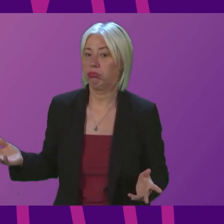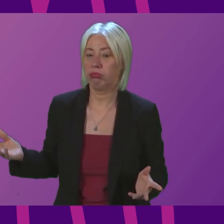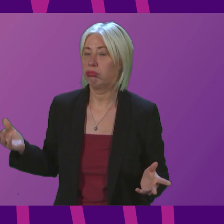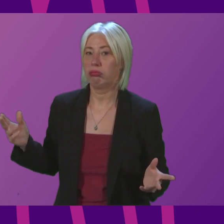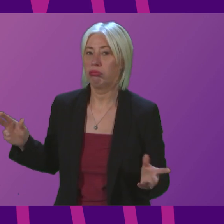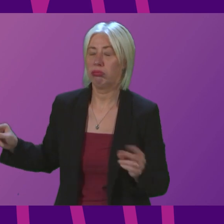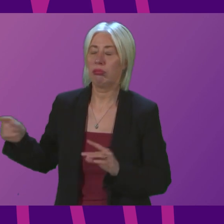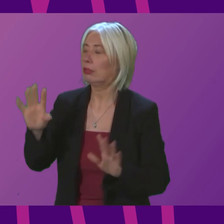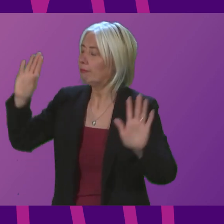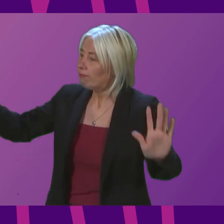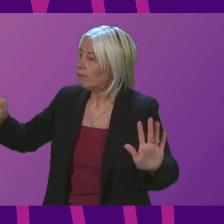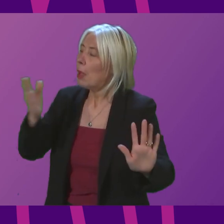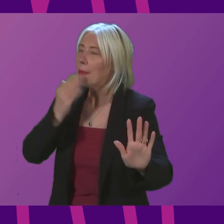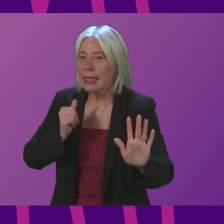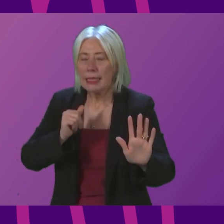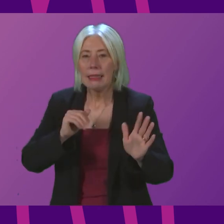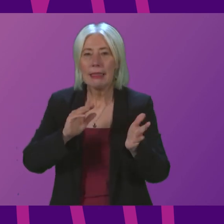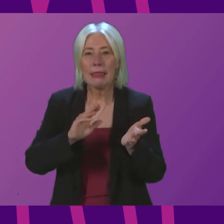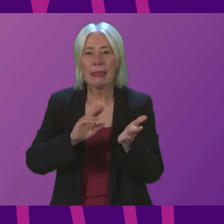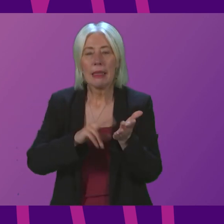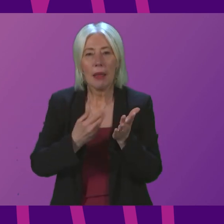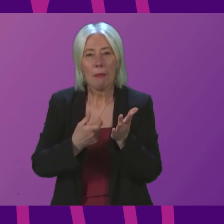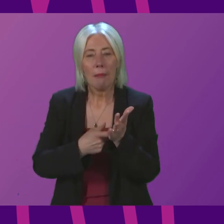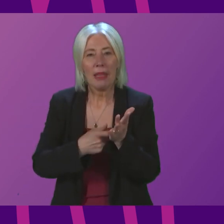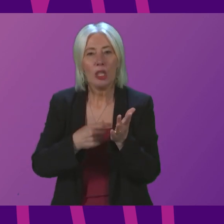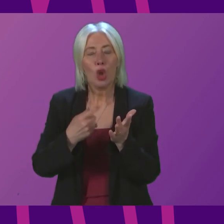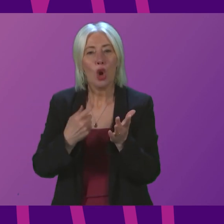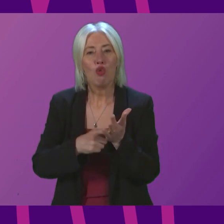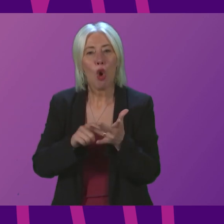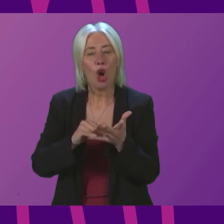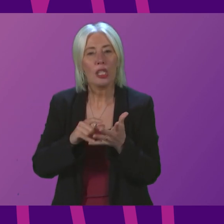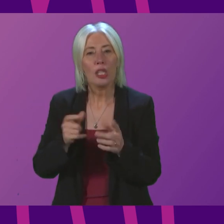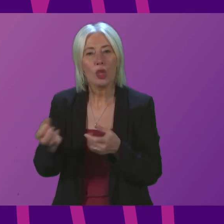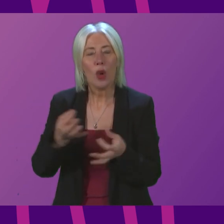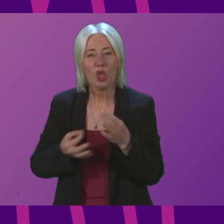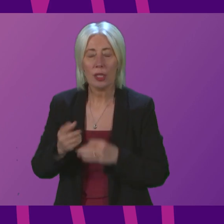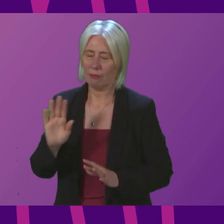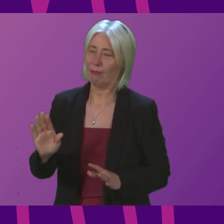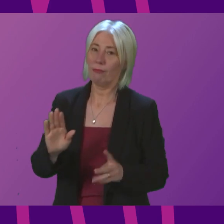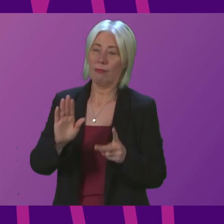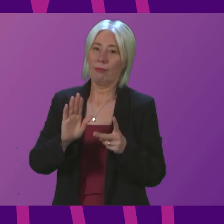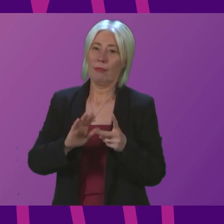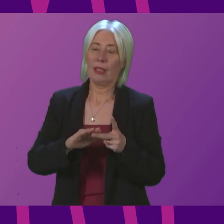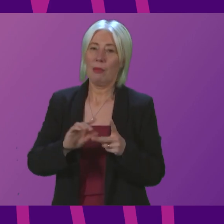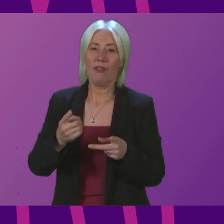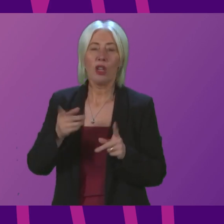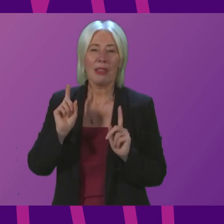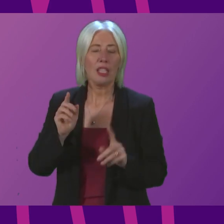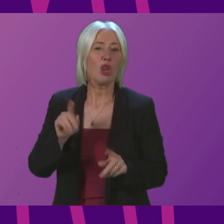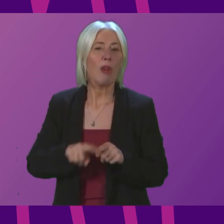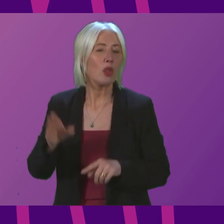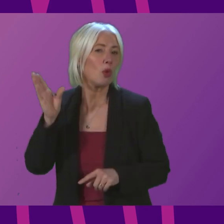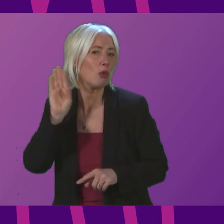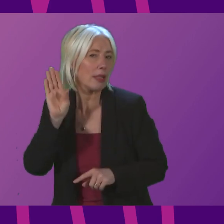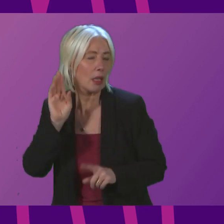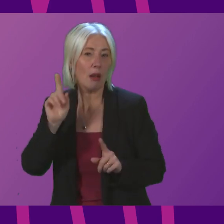Can we please hear Mr Ross's question? Question, Mr Ross. I'm grateful. The Deputy First Minister is trying to listen, despite some of